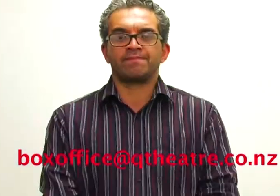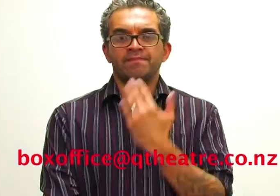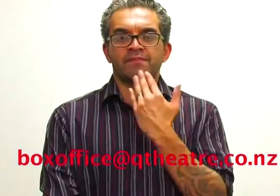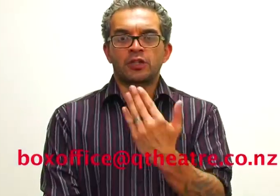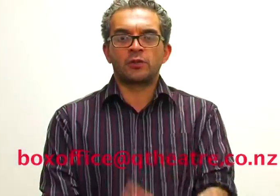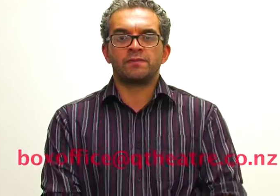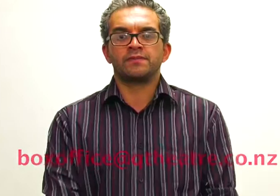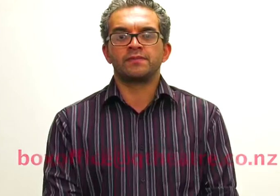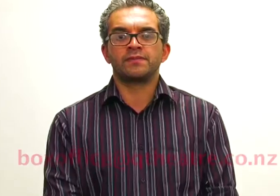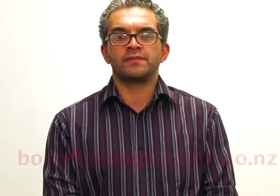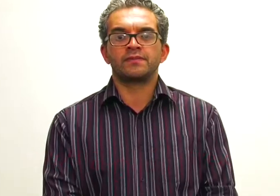for the deaf community. Thank you.